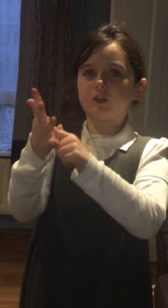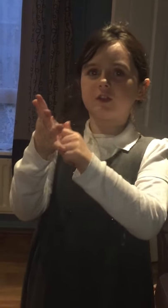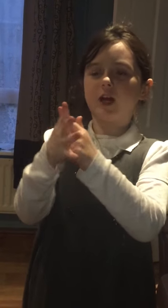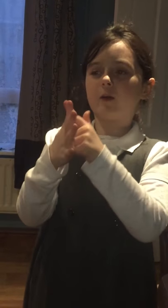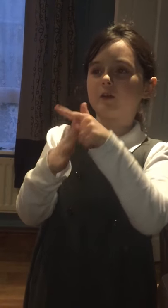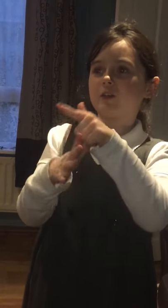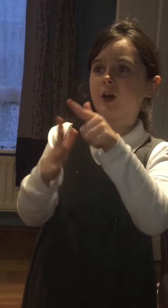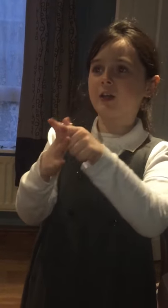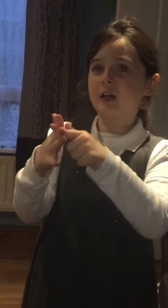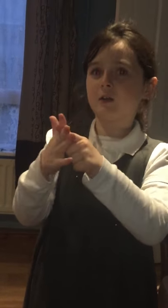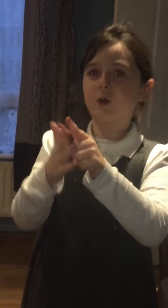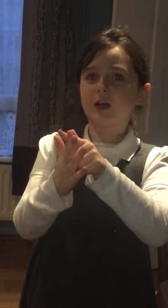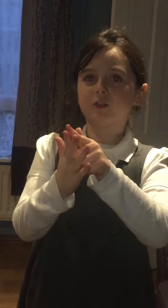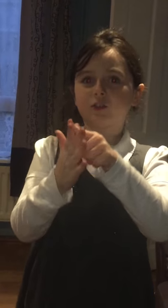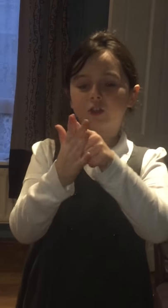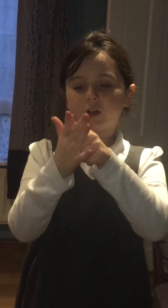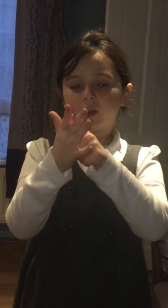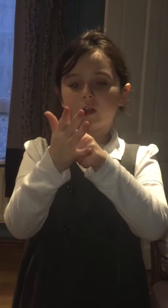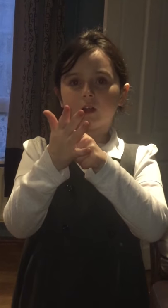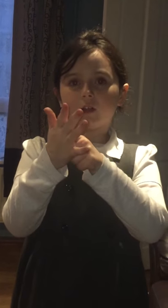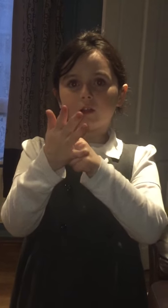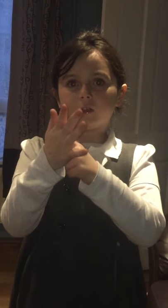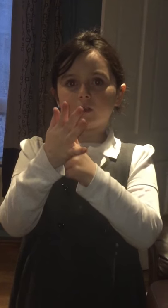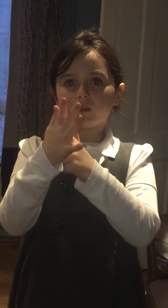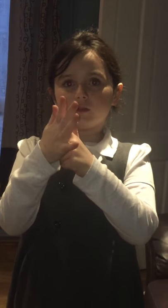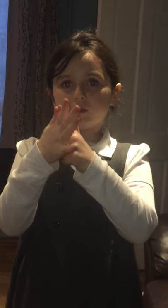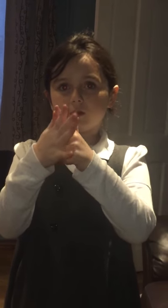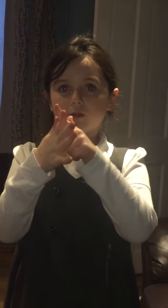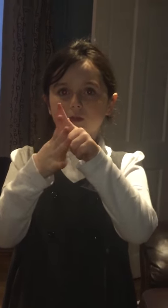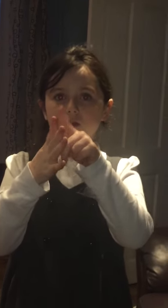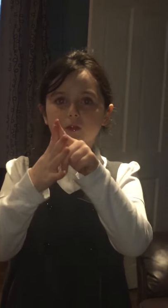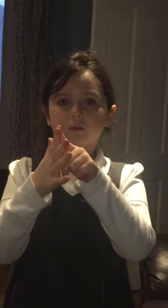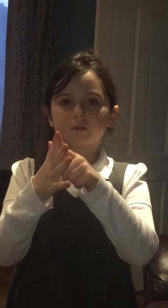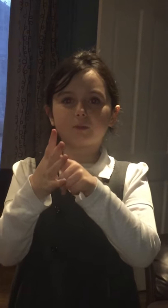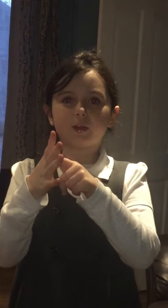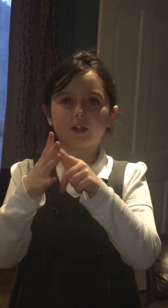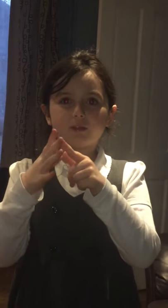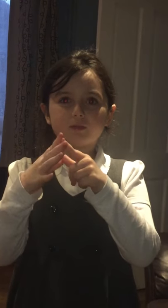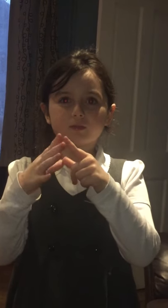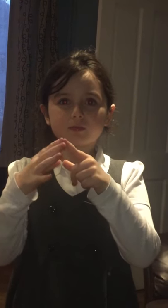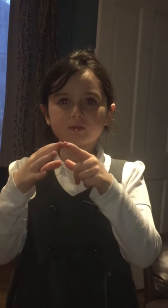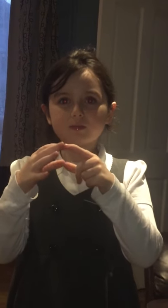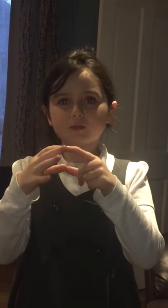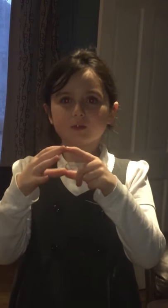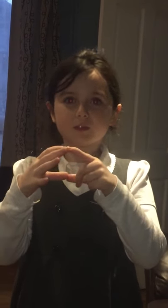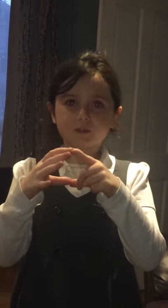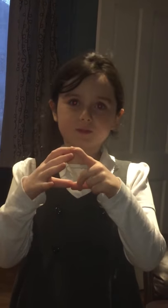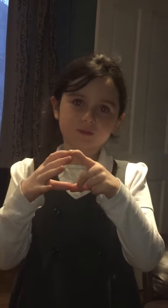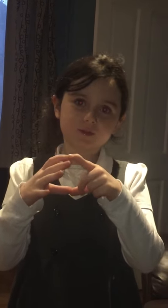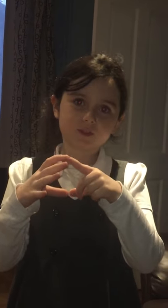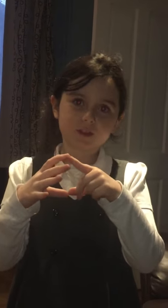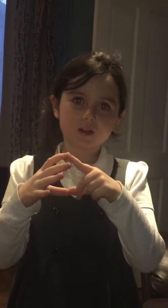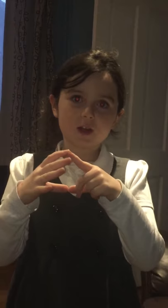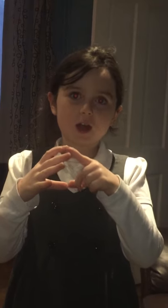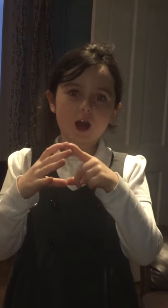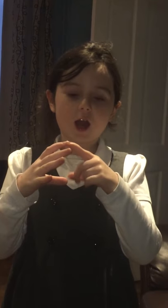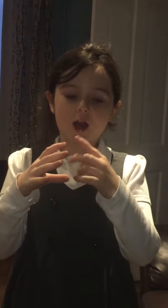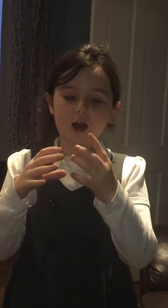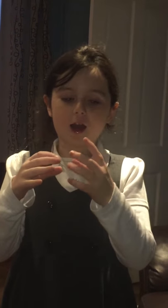is now in sign language. Do know any other Christmas words in sign language? Do you know any other Christmas words in sign language? Erm,